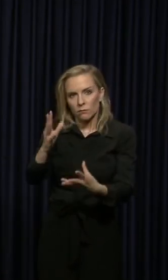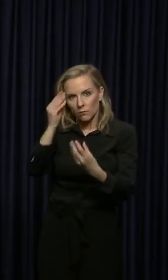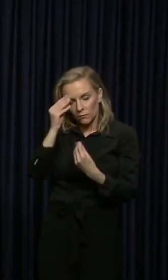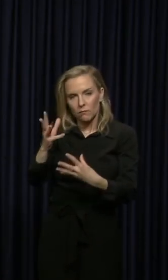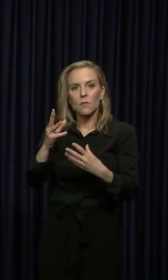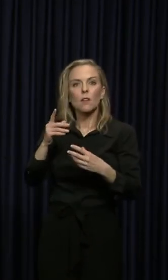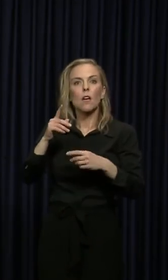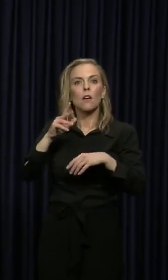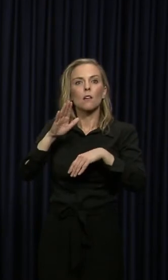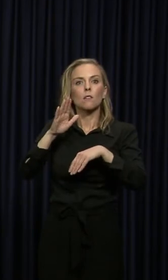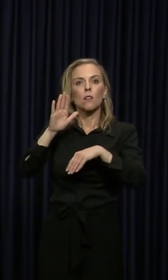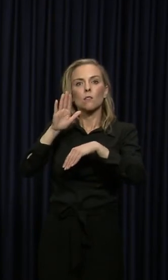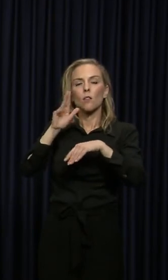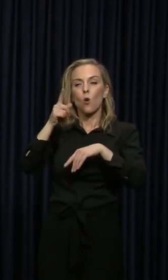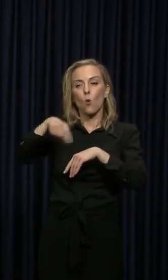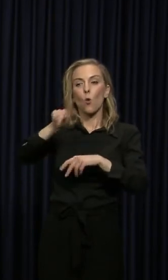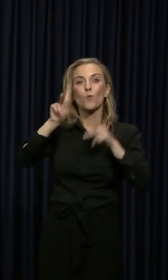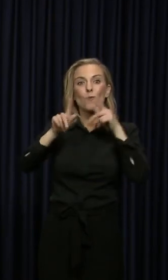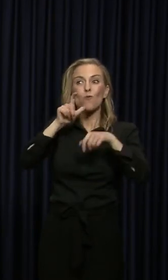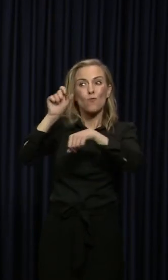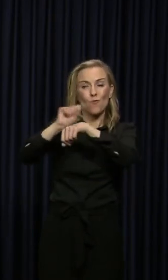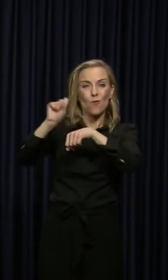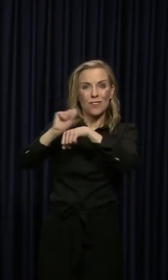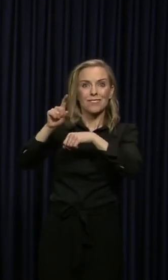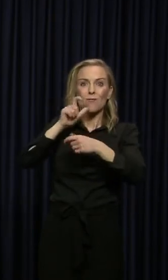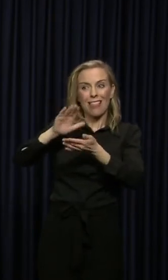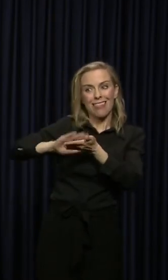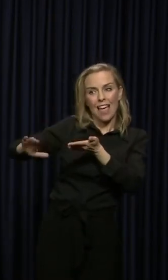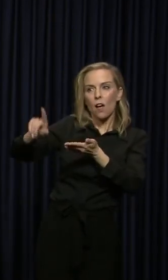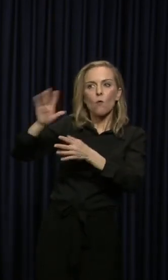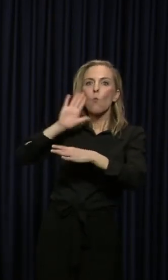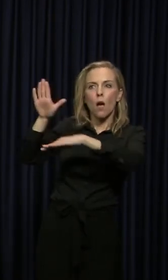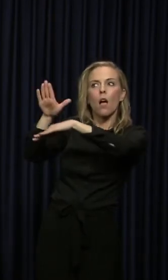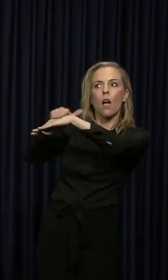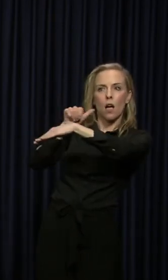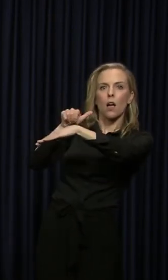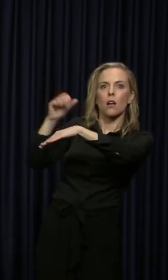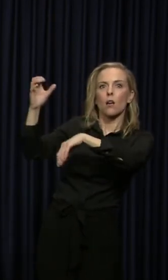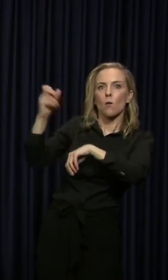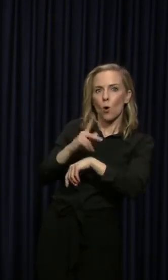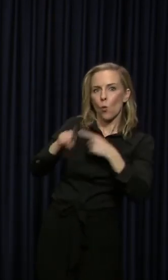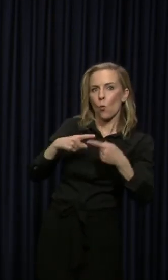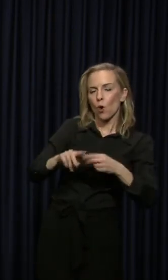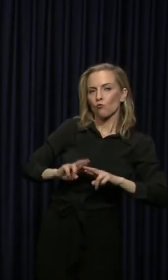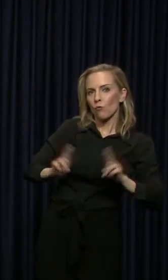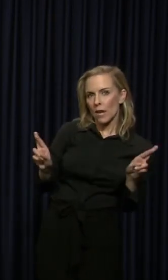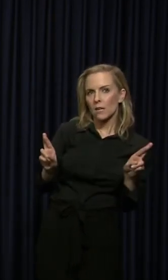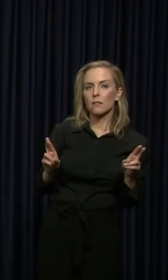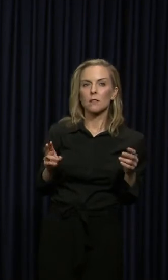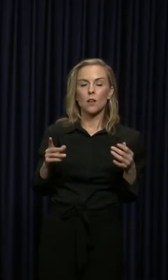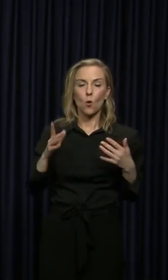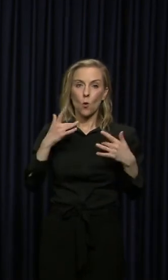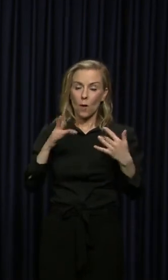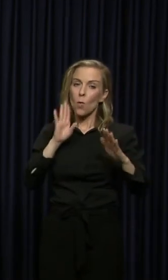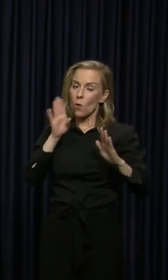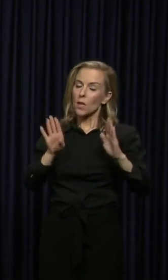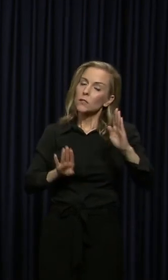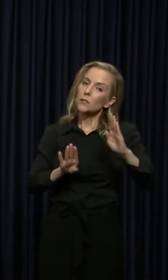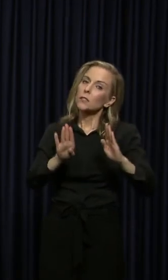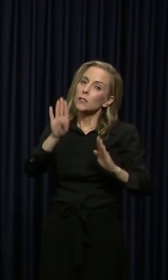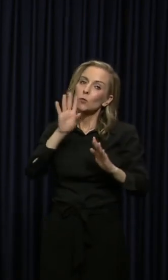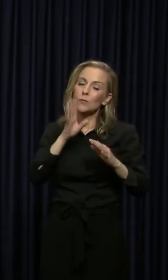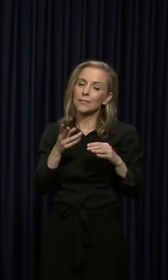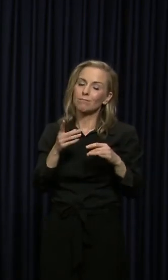call, ready to come back. Listen, the the the surge is is here. It's going to continue to increase.